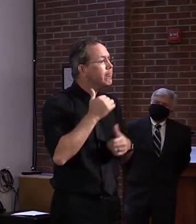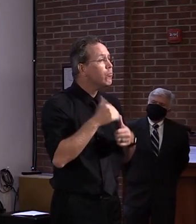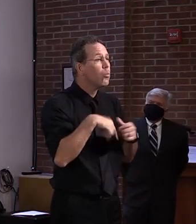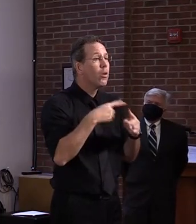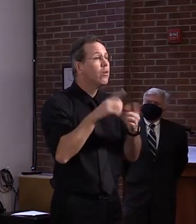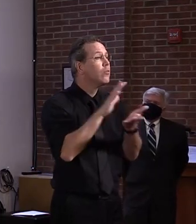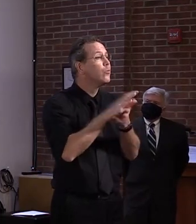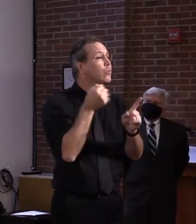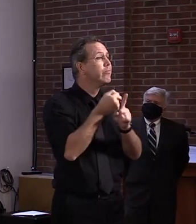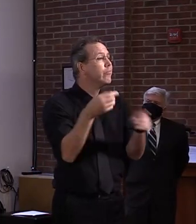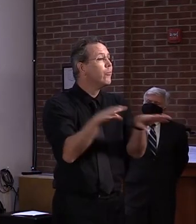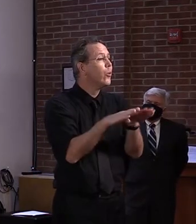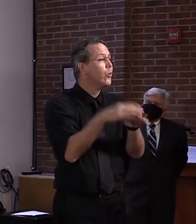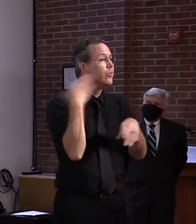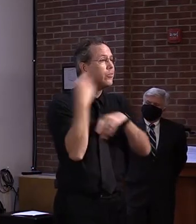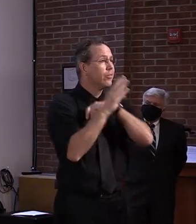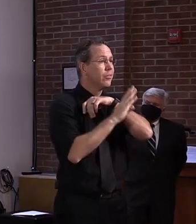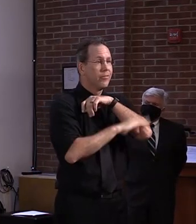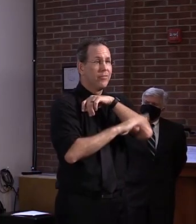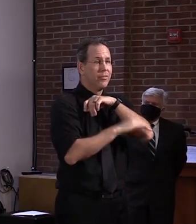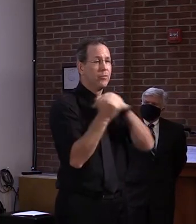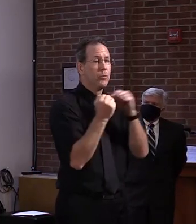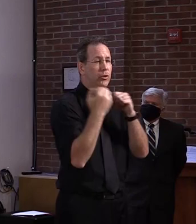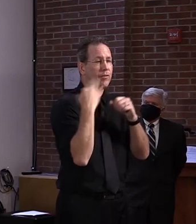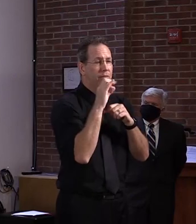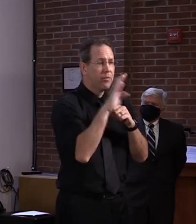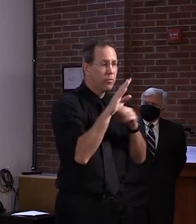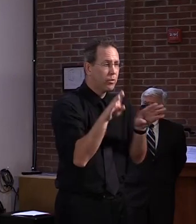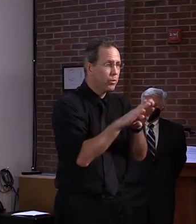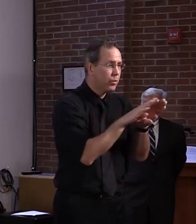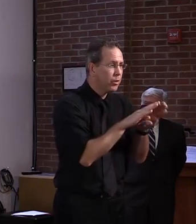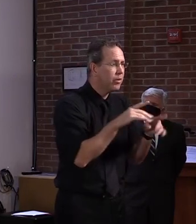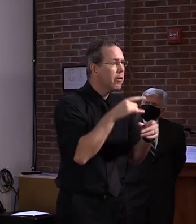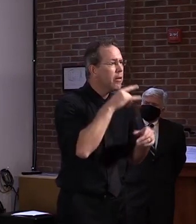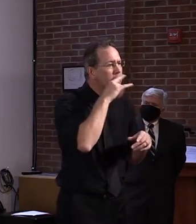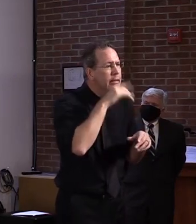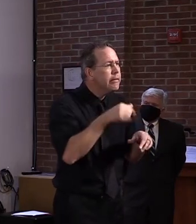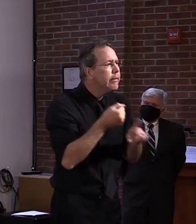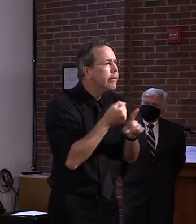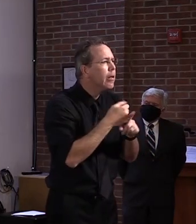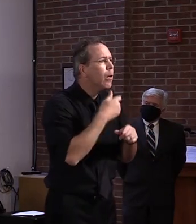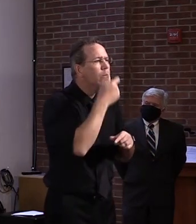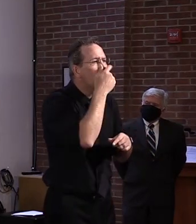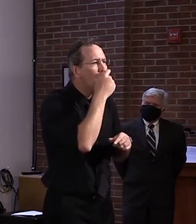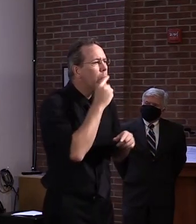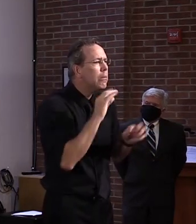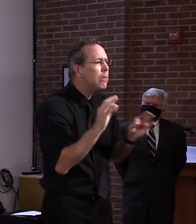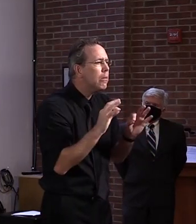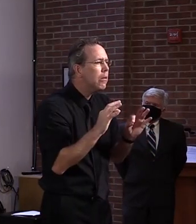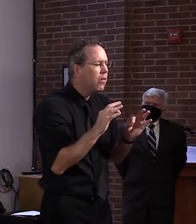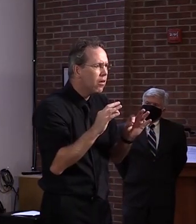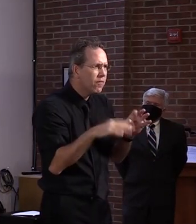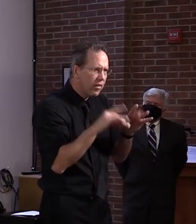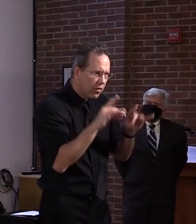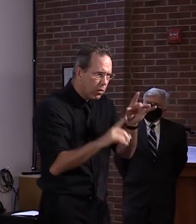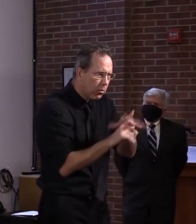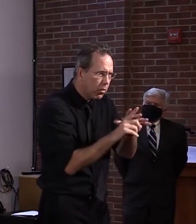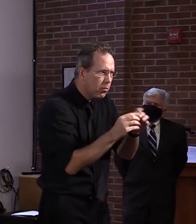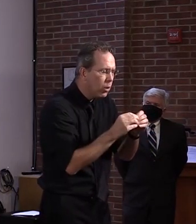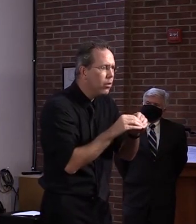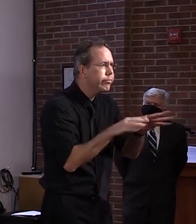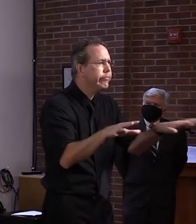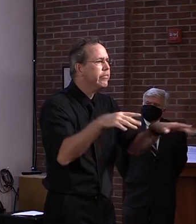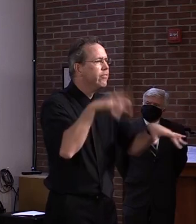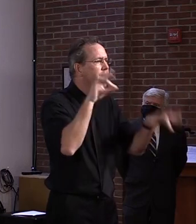just somebody having a cold might have, uh, as an impact within a school. So, we certainly want to make sure that we do all the right